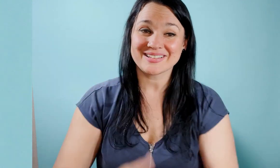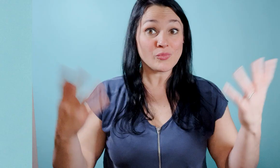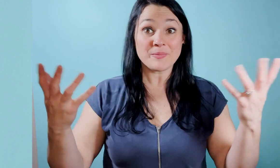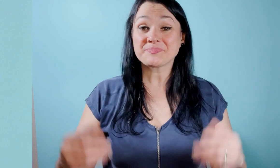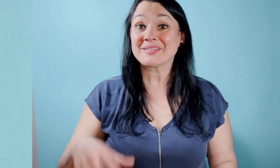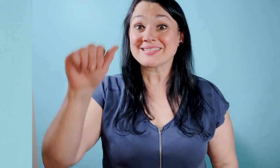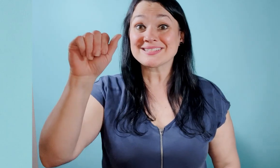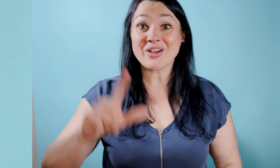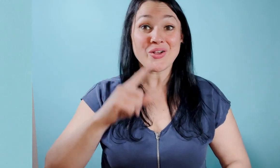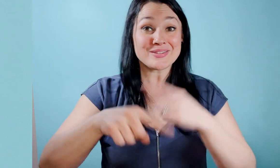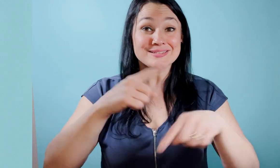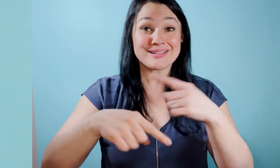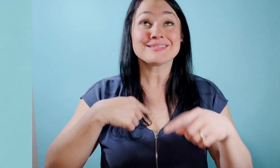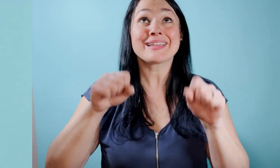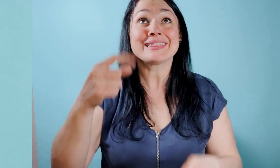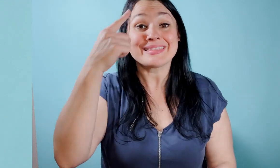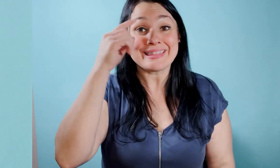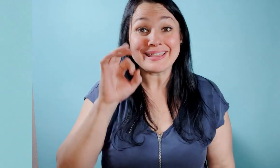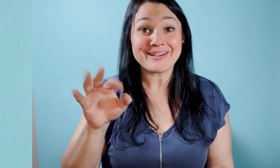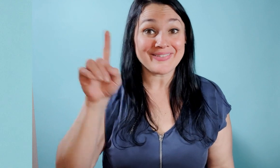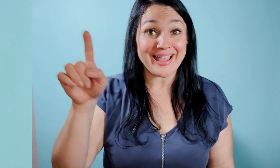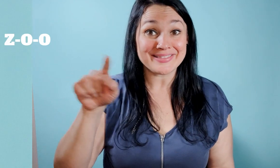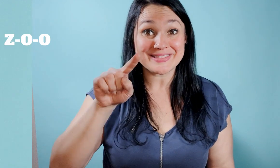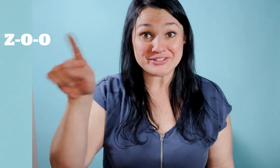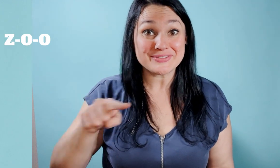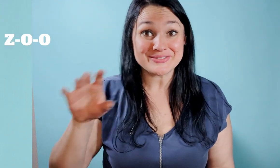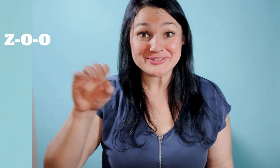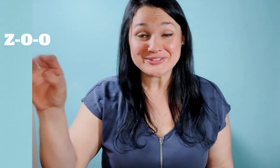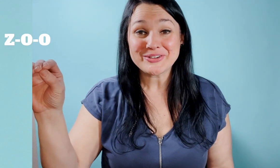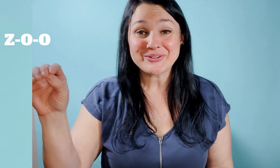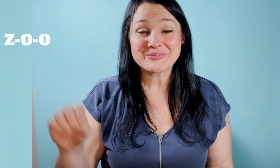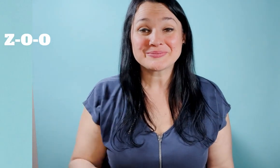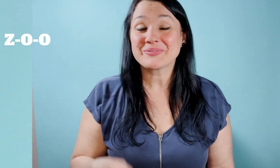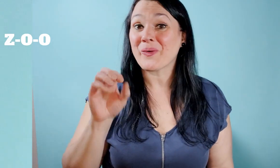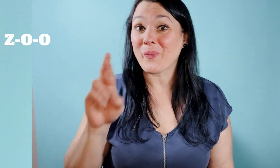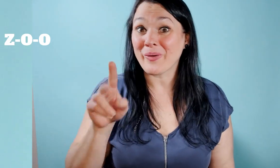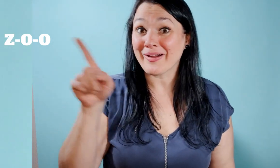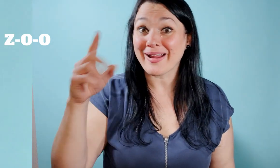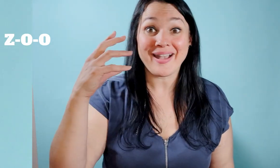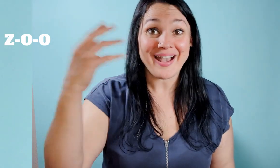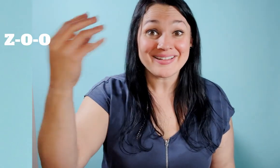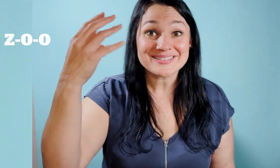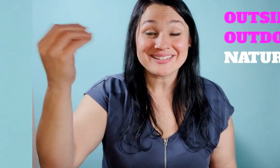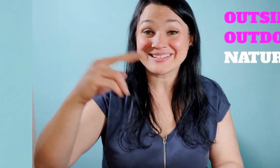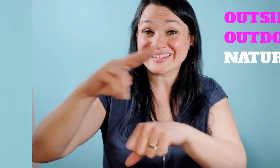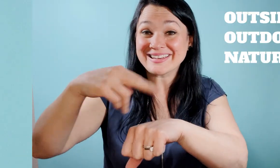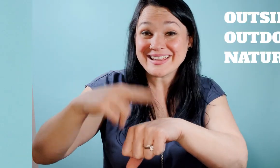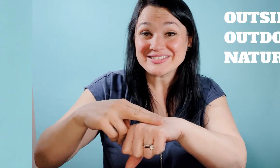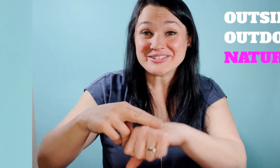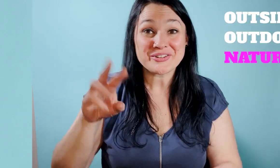and well that's all the signs I can think of at the zoo or outside outdoors or nature